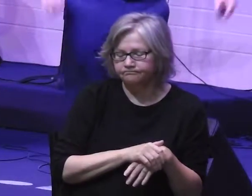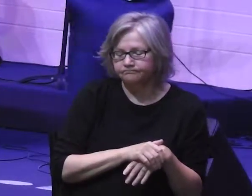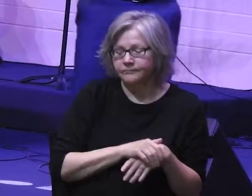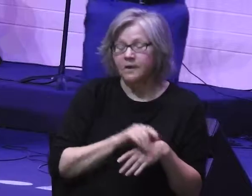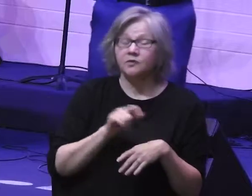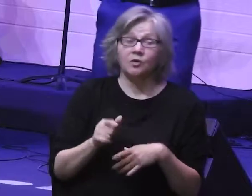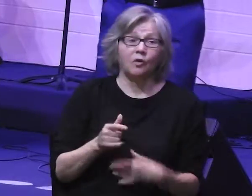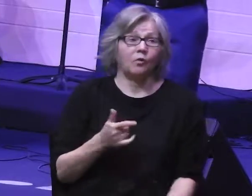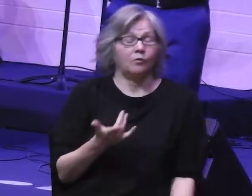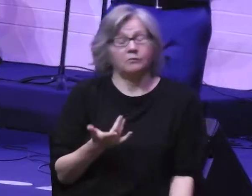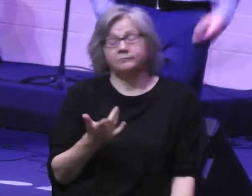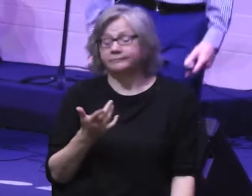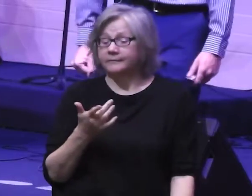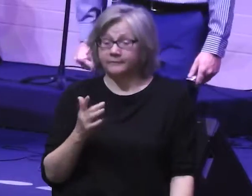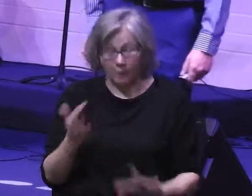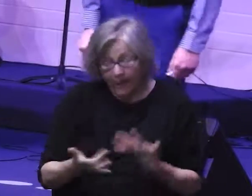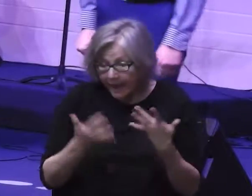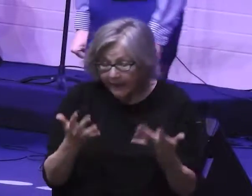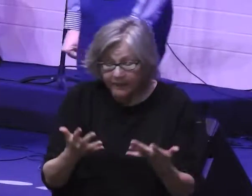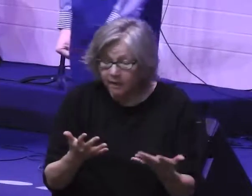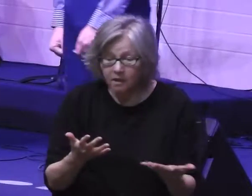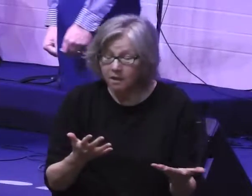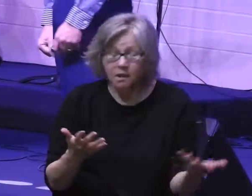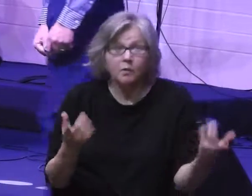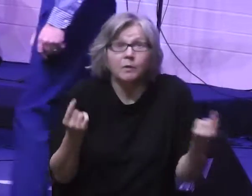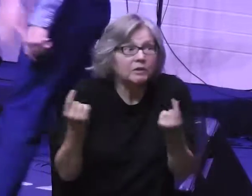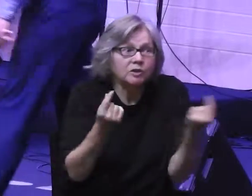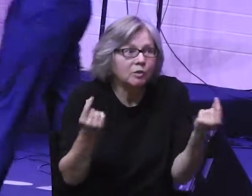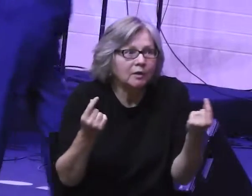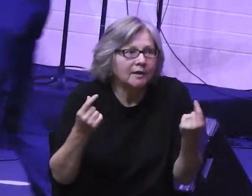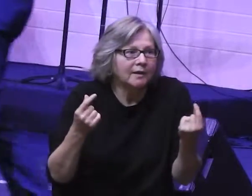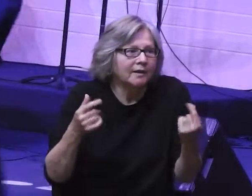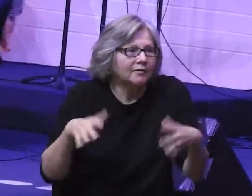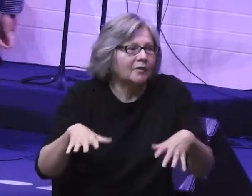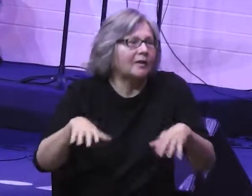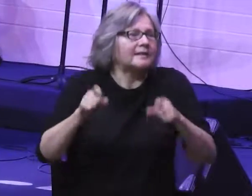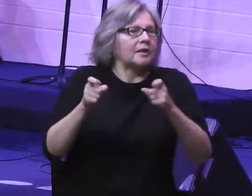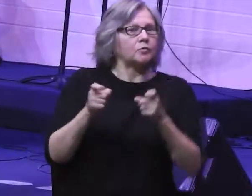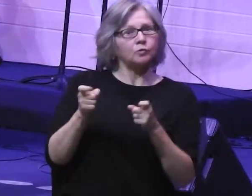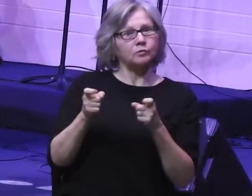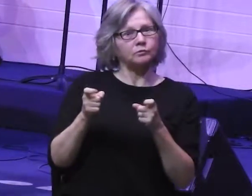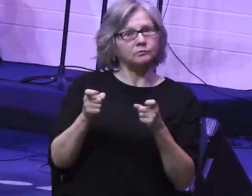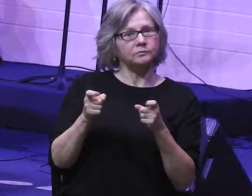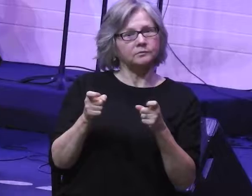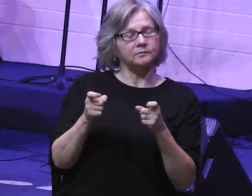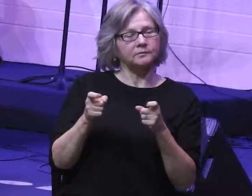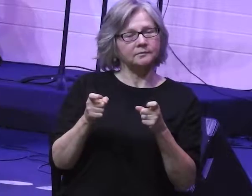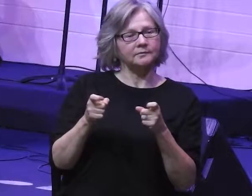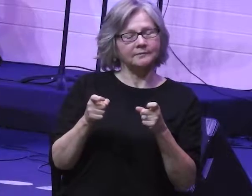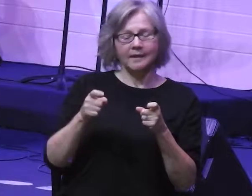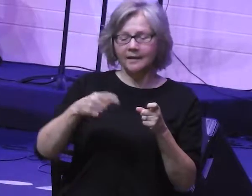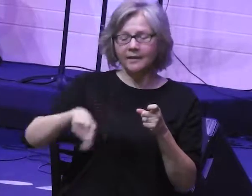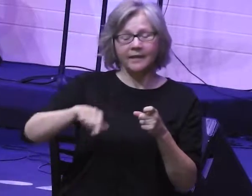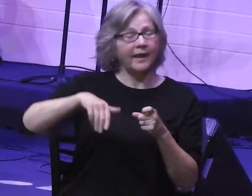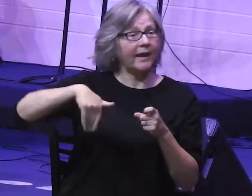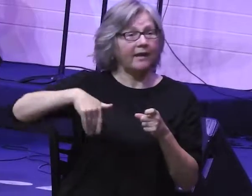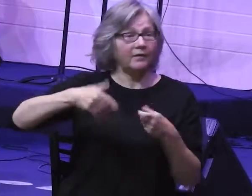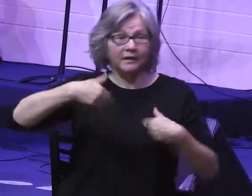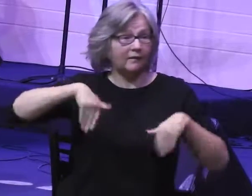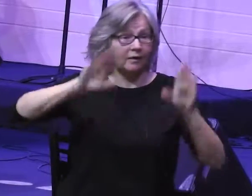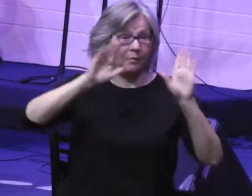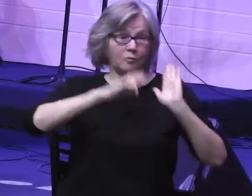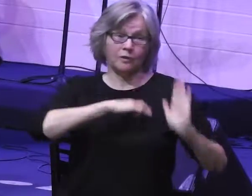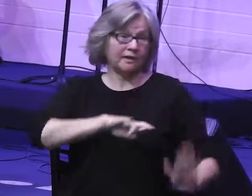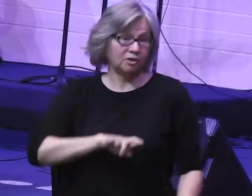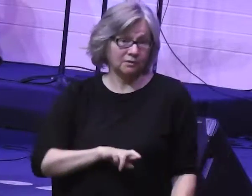in their waiting. So what do they do? They take matters into their own hands. And here's what I want you to notice. They haven't given up on